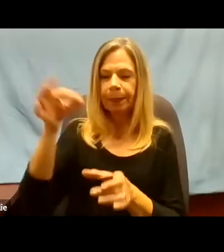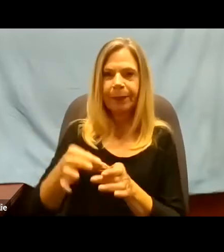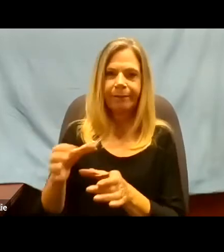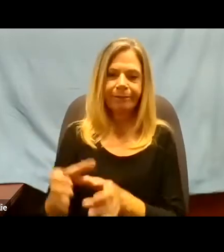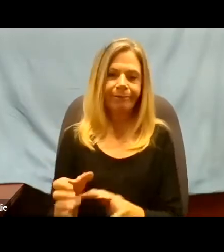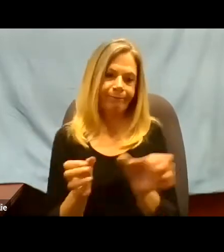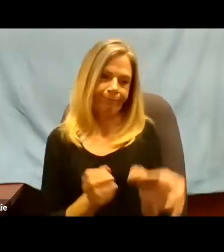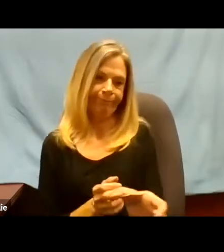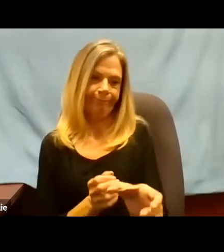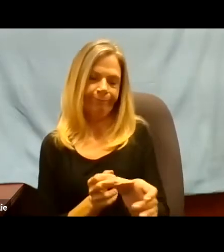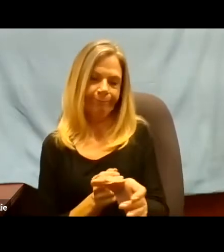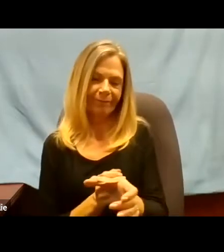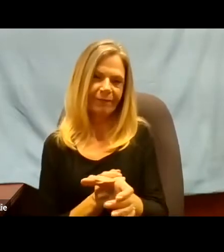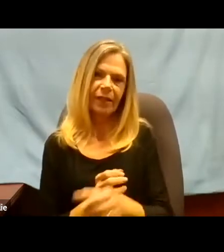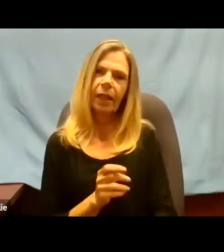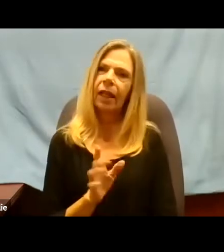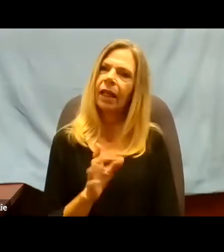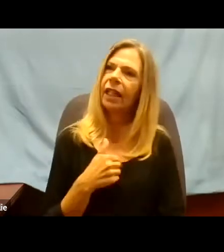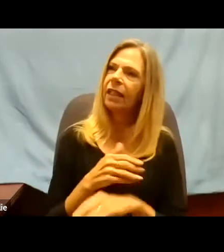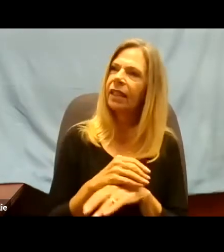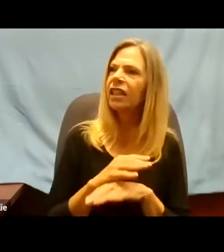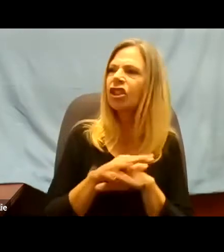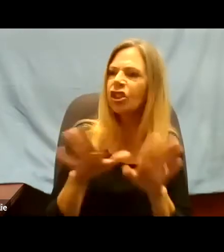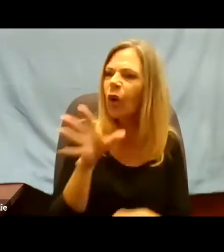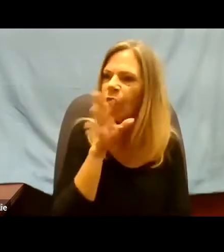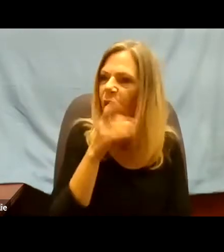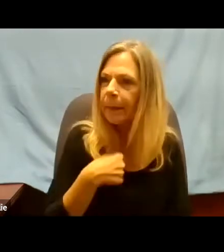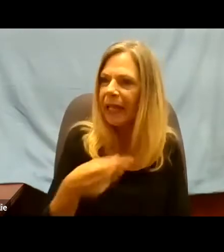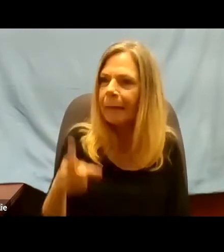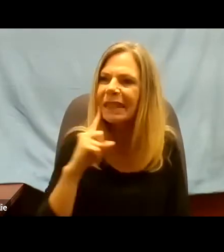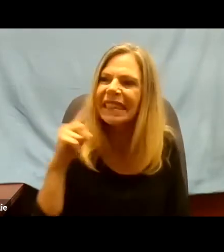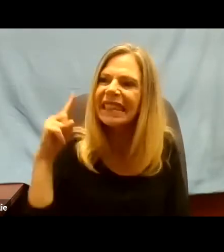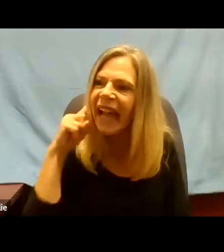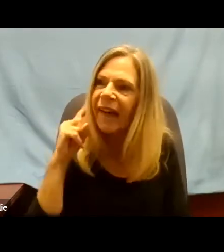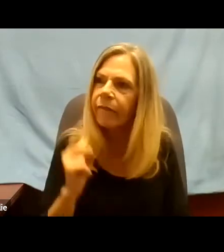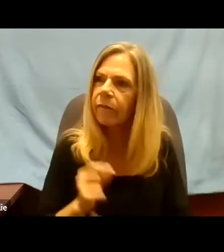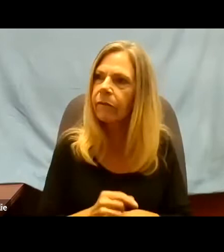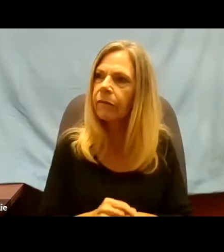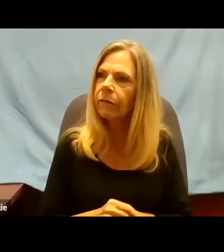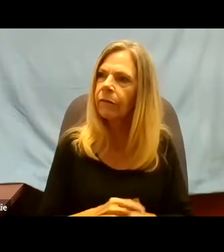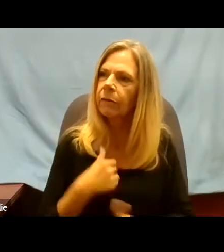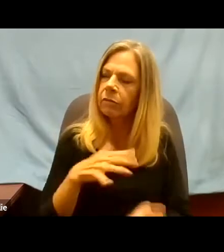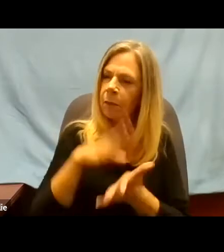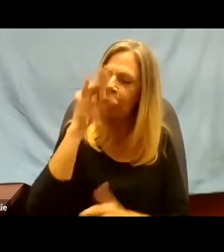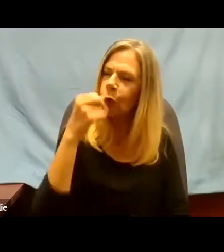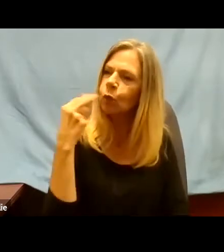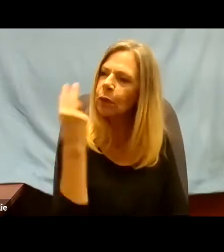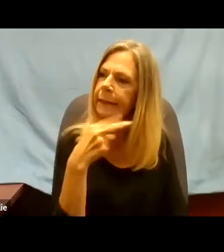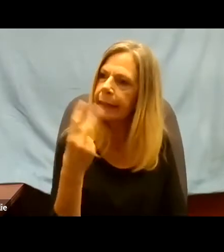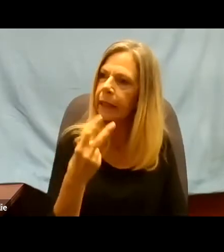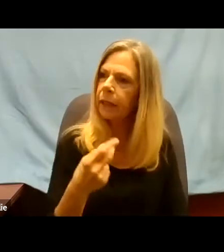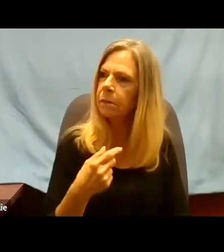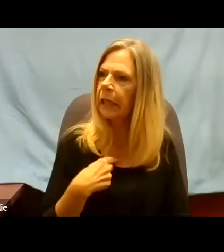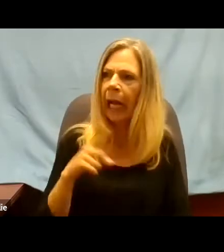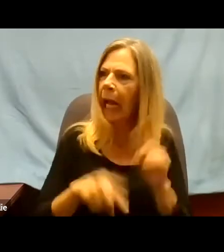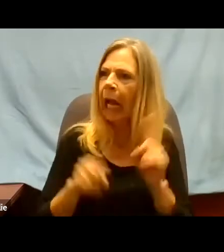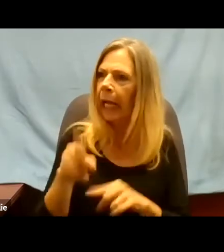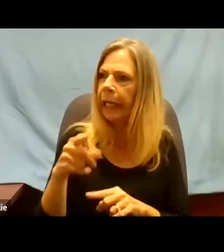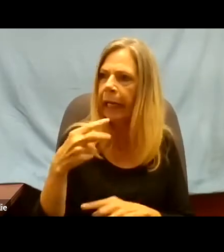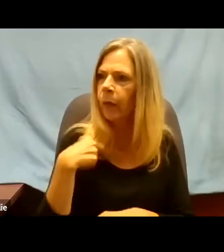And, uh, I said, don't talk to me. I'm deaf. You know, I'm learning to read lips. I can't read your lips. I'll get seasick.